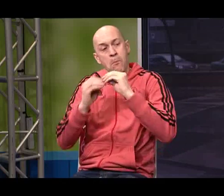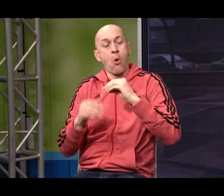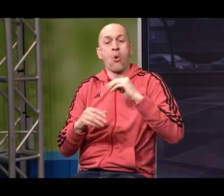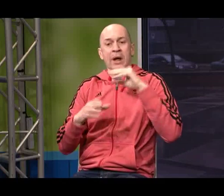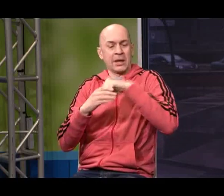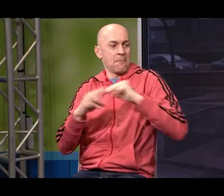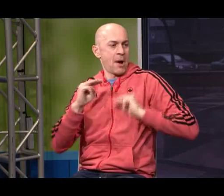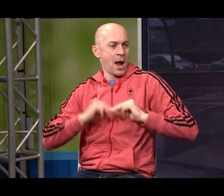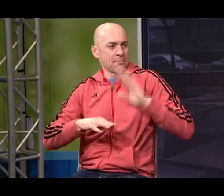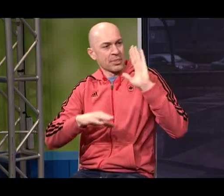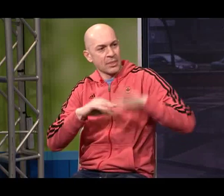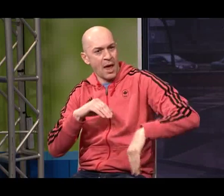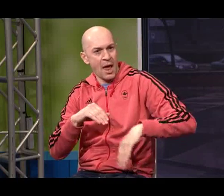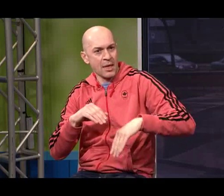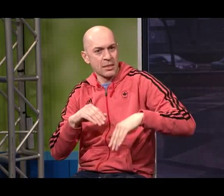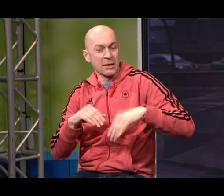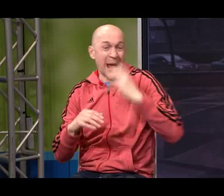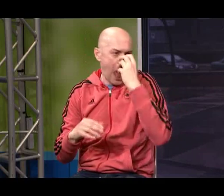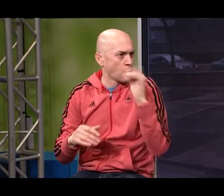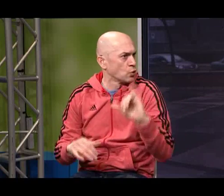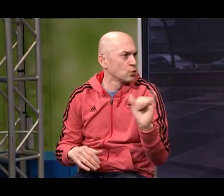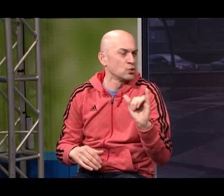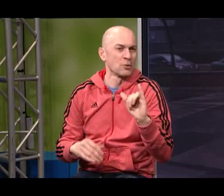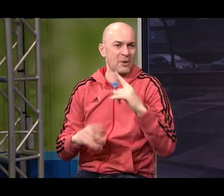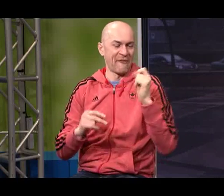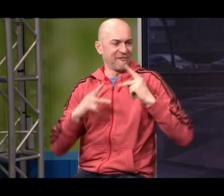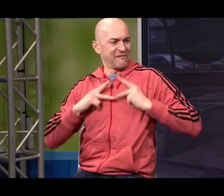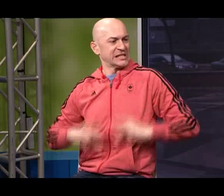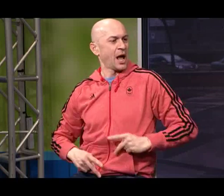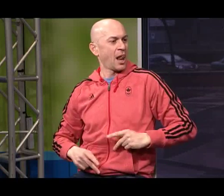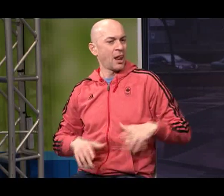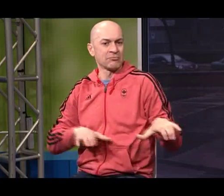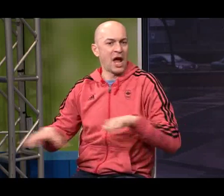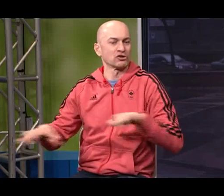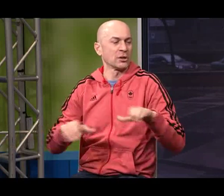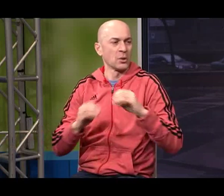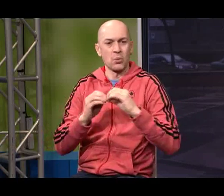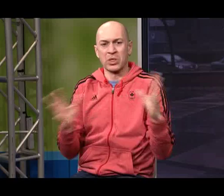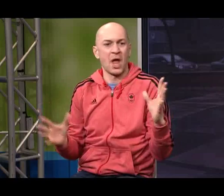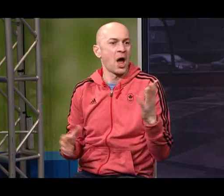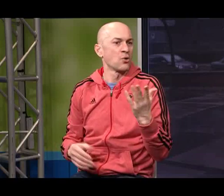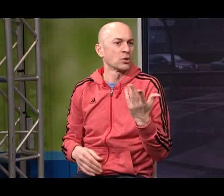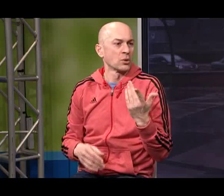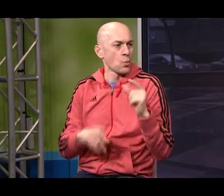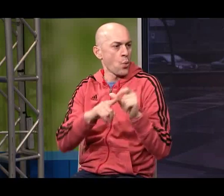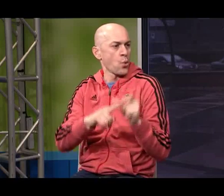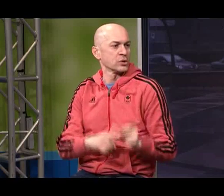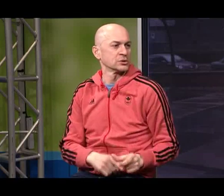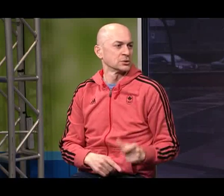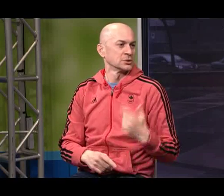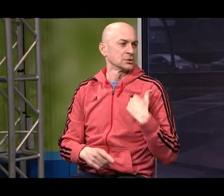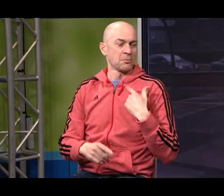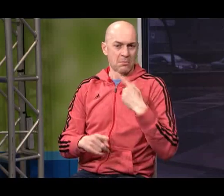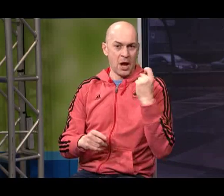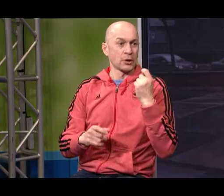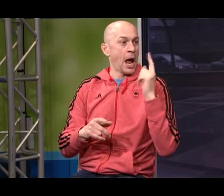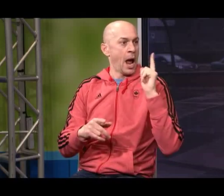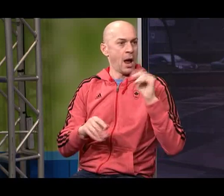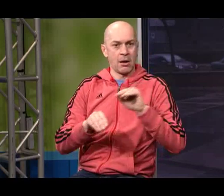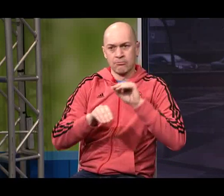It's an international language And I think the same would be true for clown work It's also a